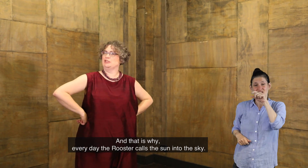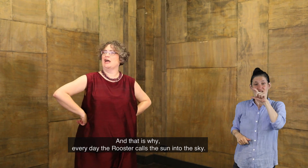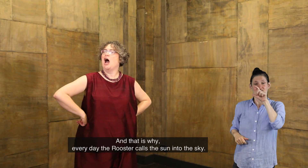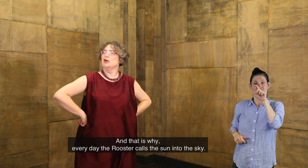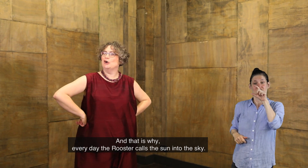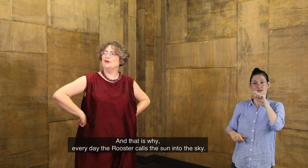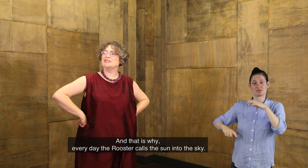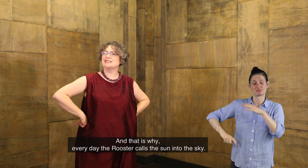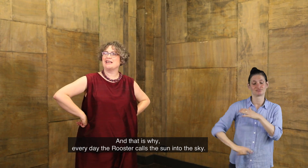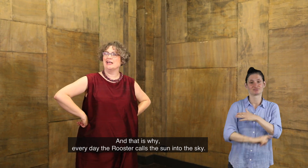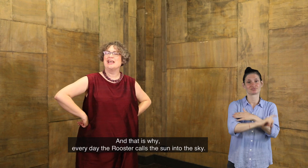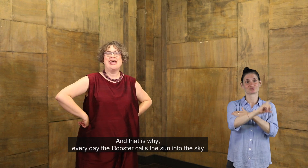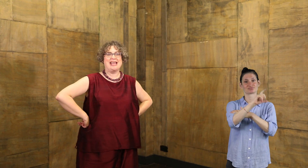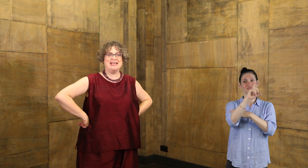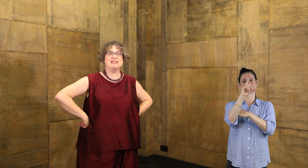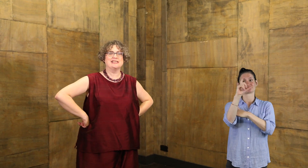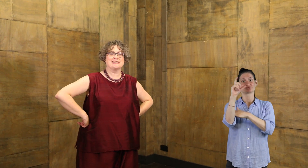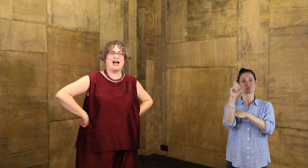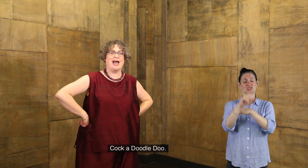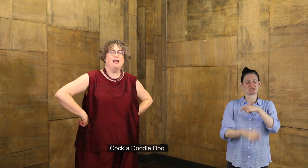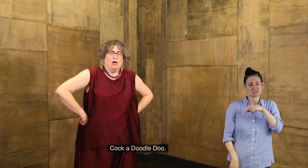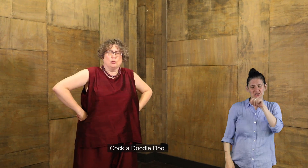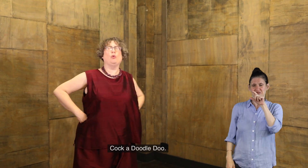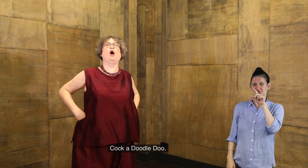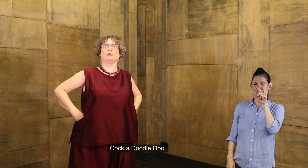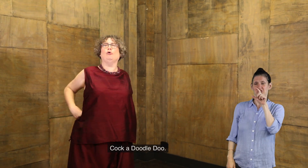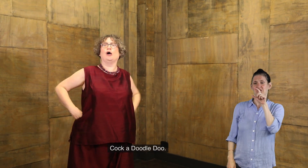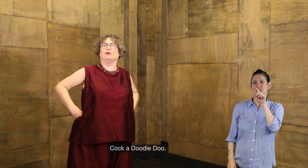rooster calls the sun into the sky.